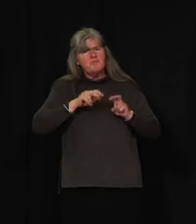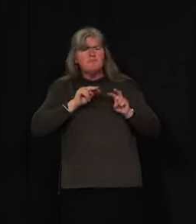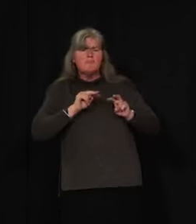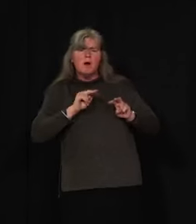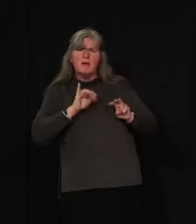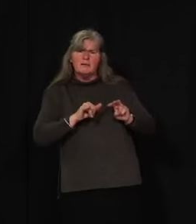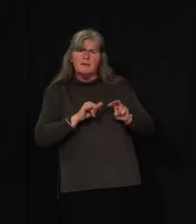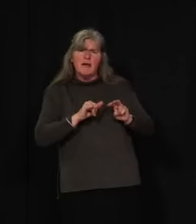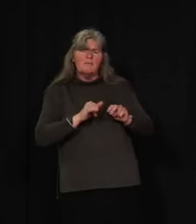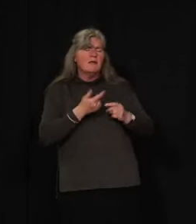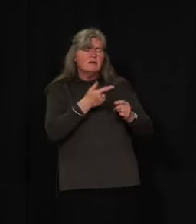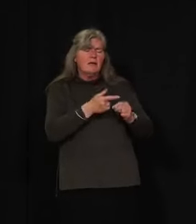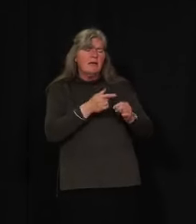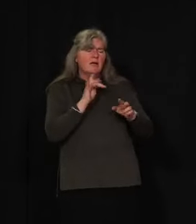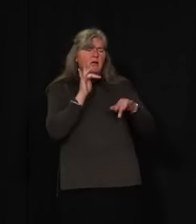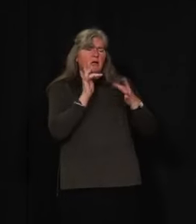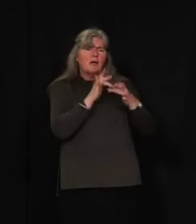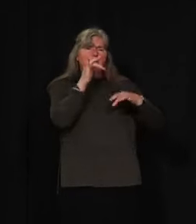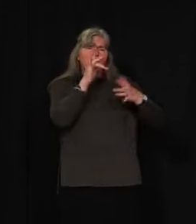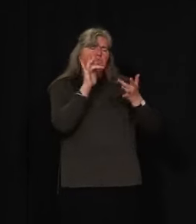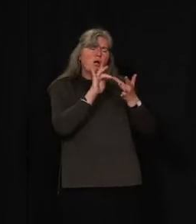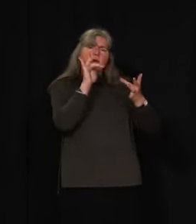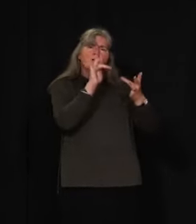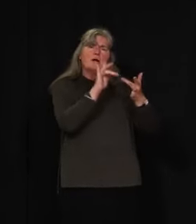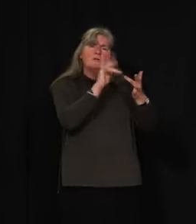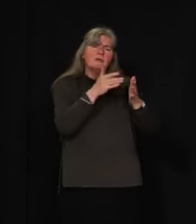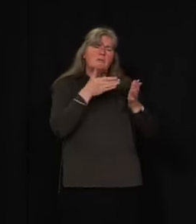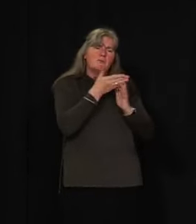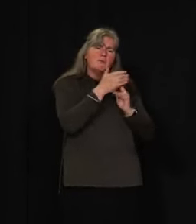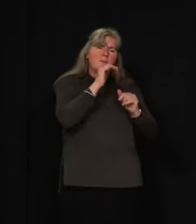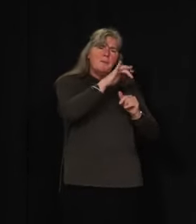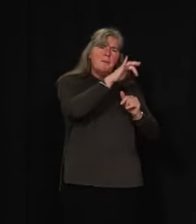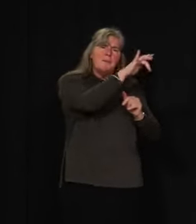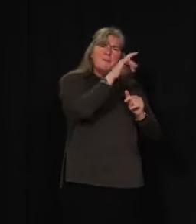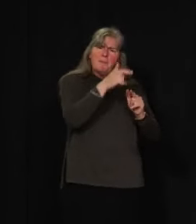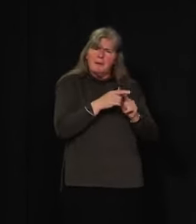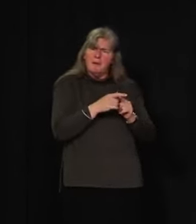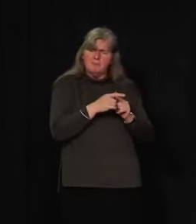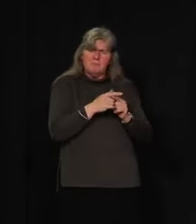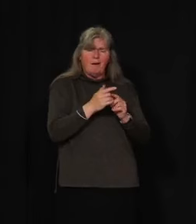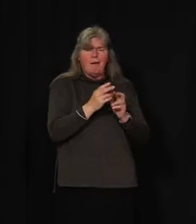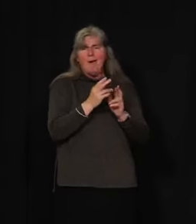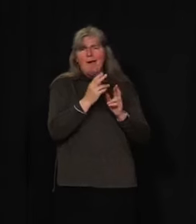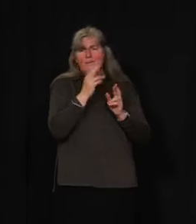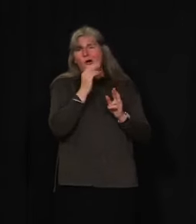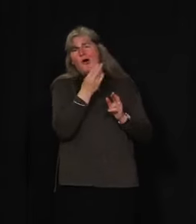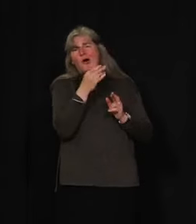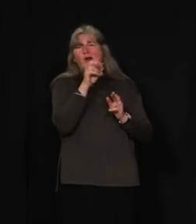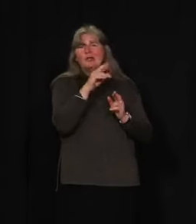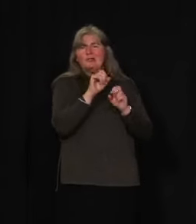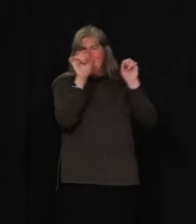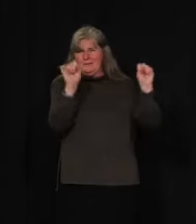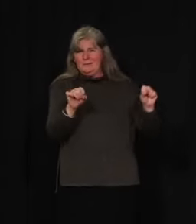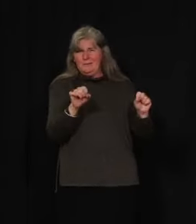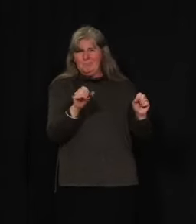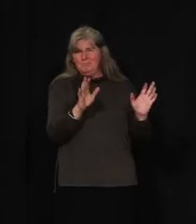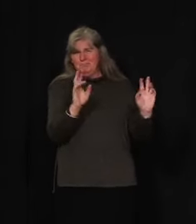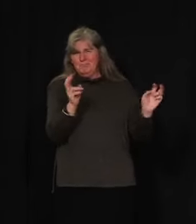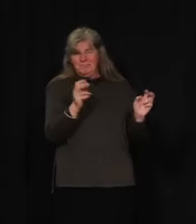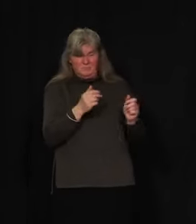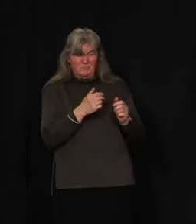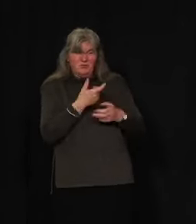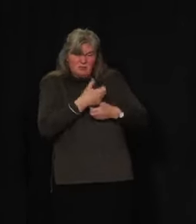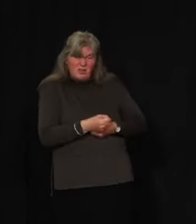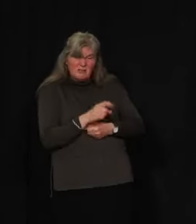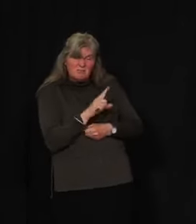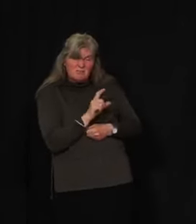checks on people's whereabouts? Has the government been monitoring this at all to ensure the honor system is working? And then related to this, there have also